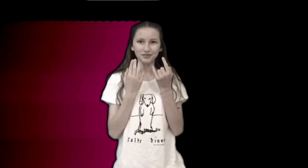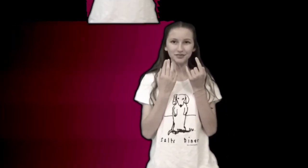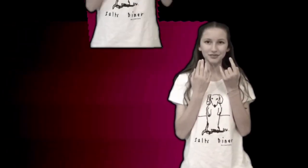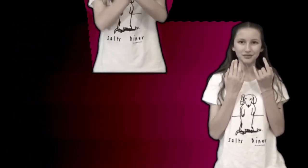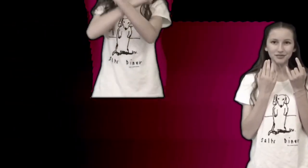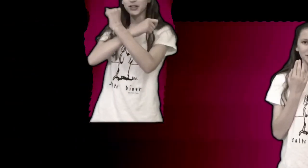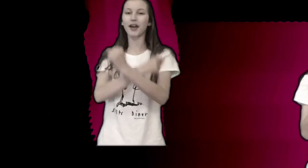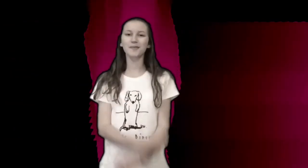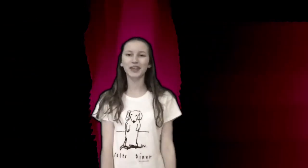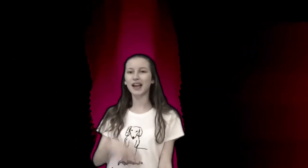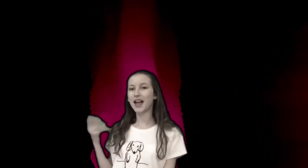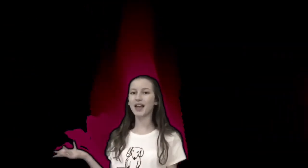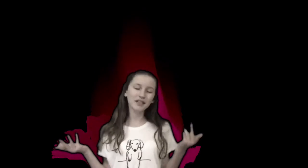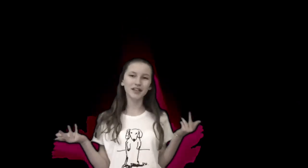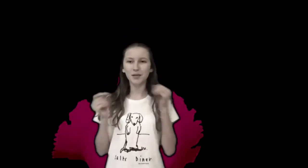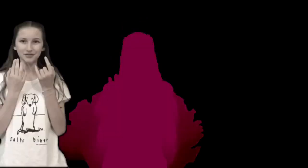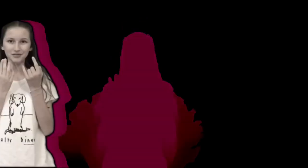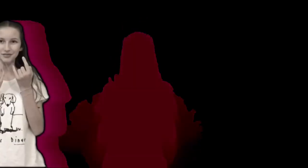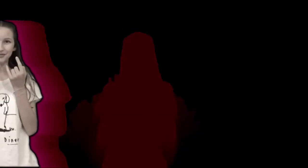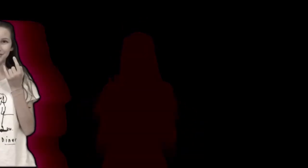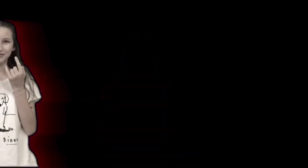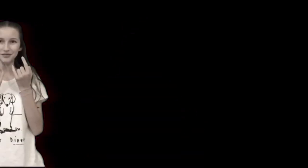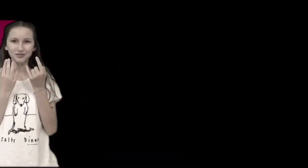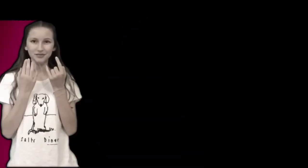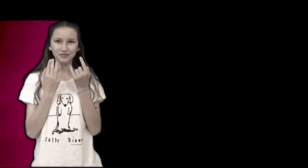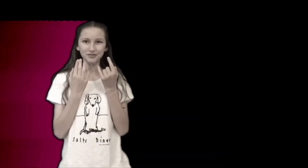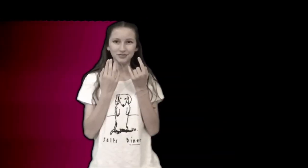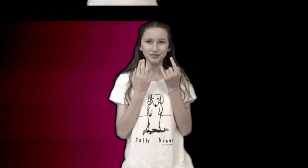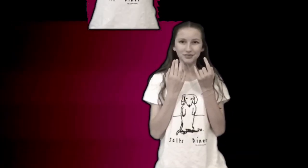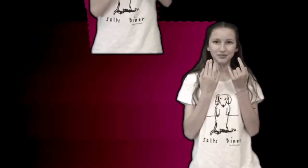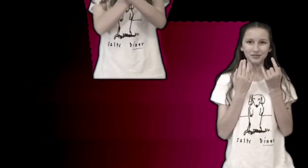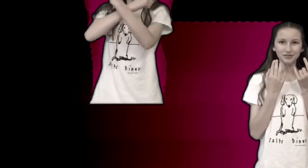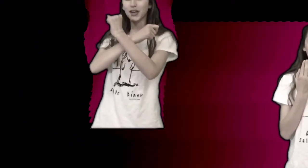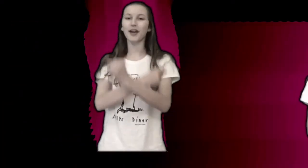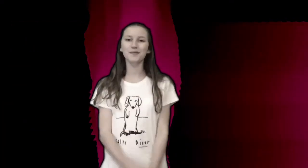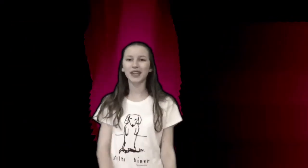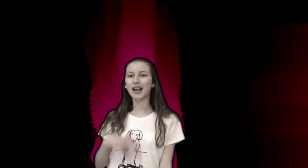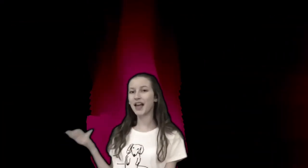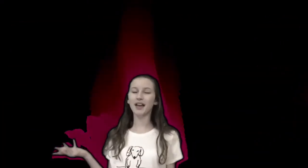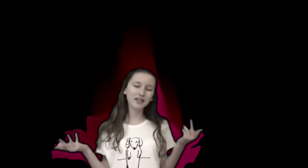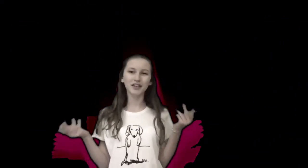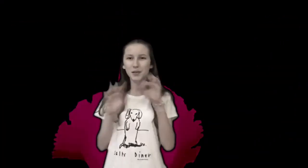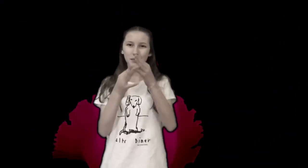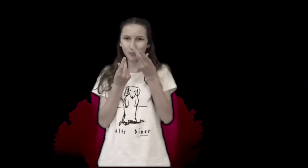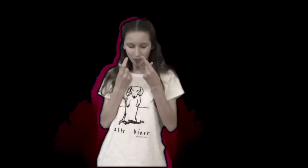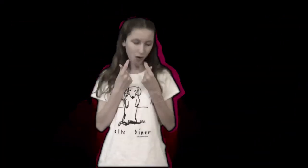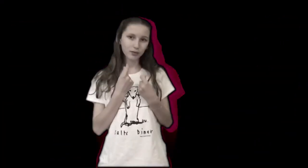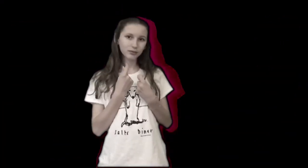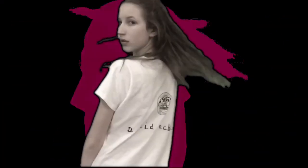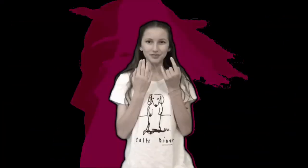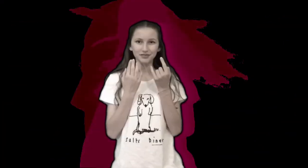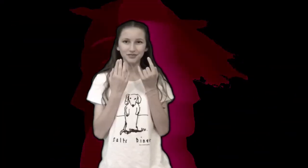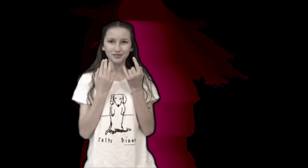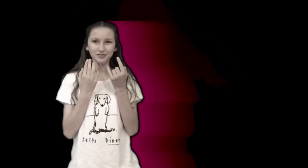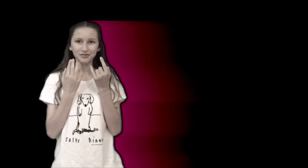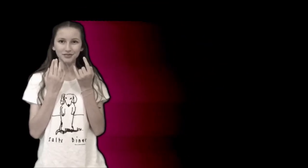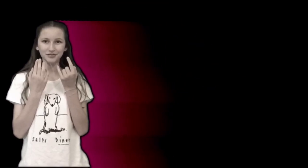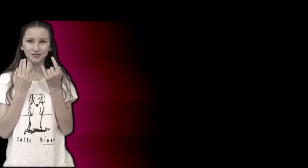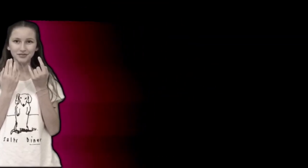know